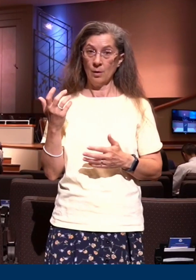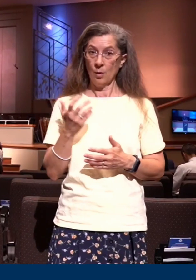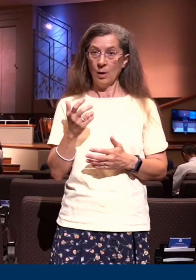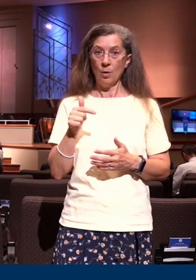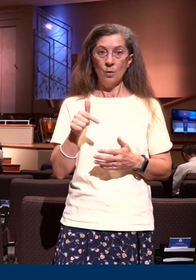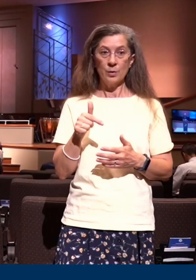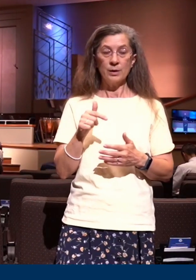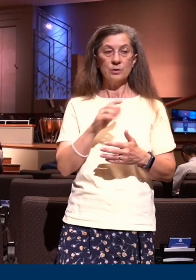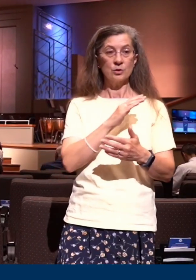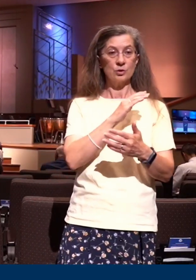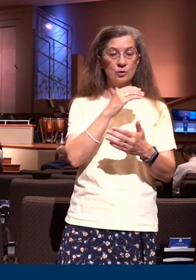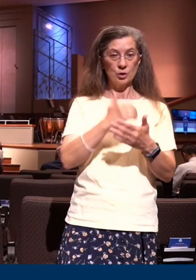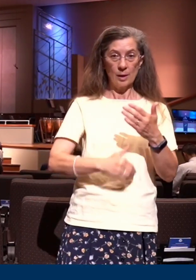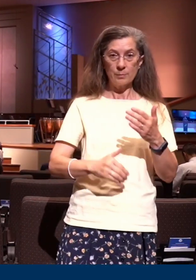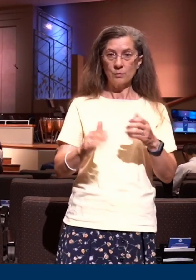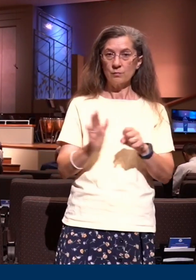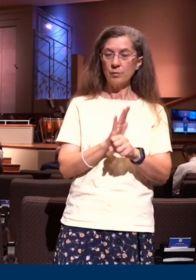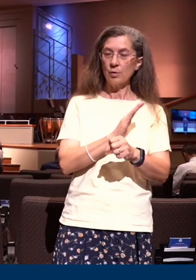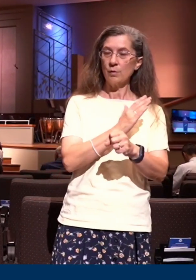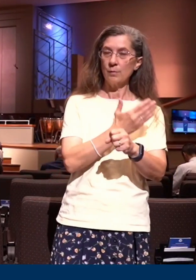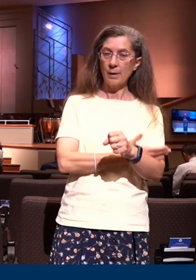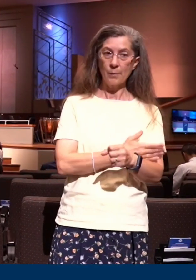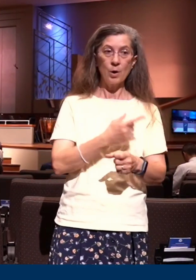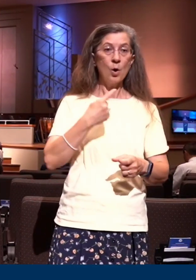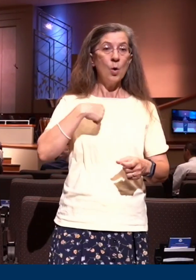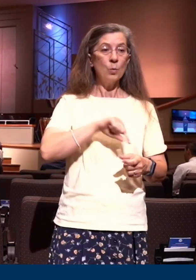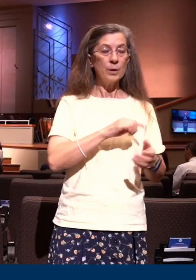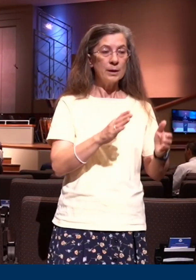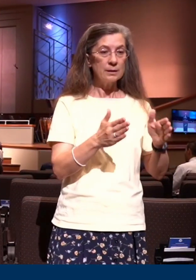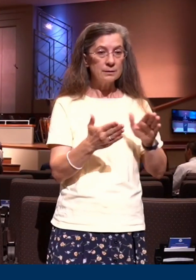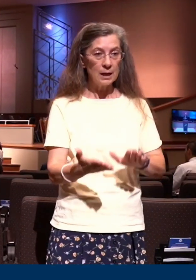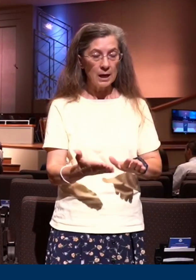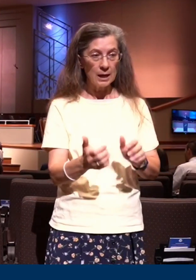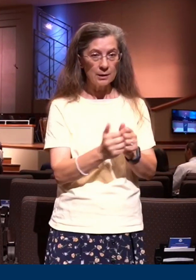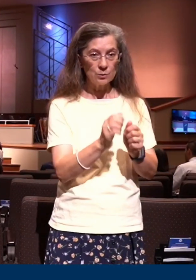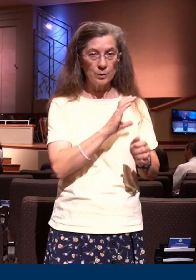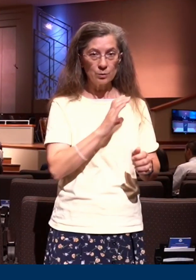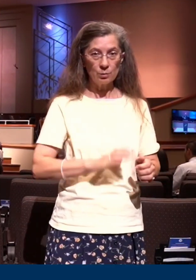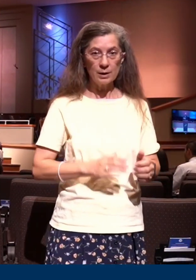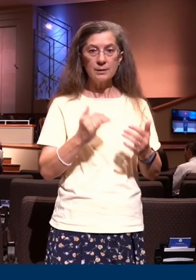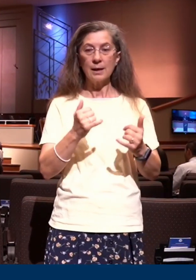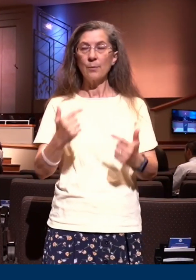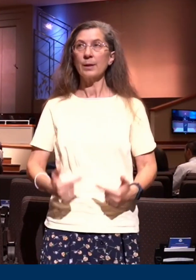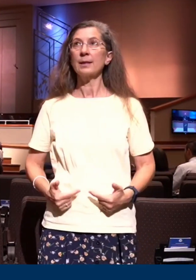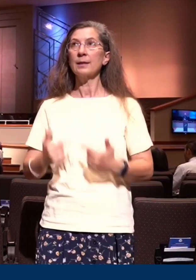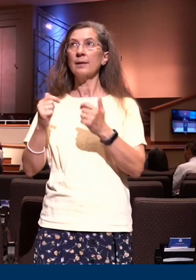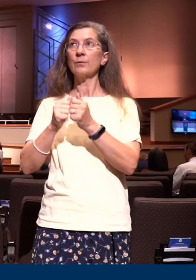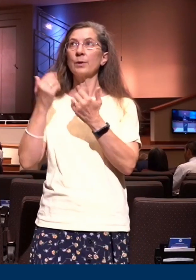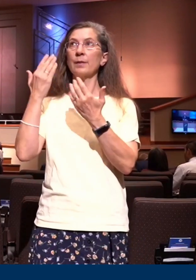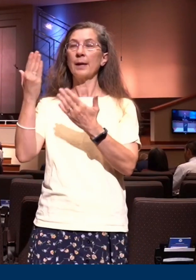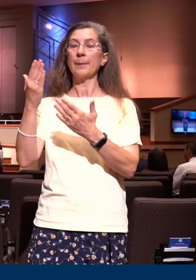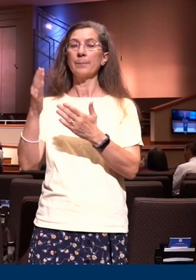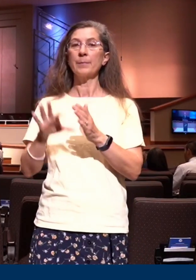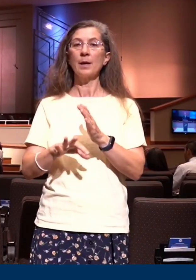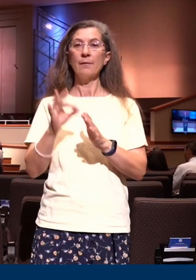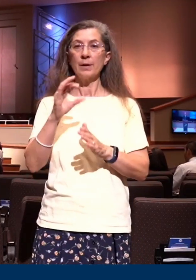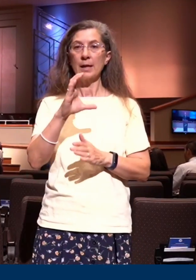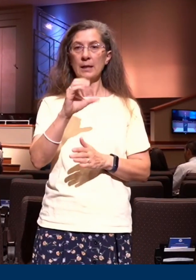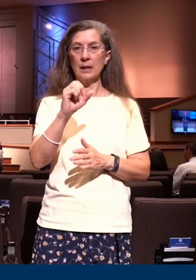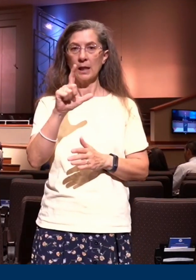that we not only died with Christ, but that we live with Him in new life. Turn, if you would, to Colossians for just a moment.